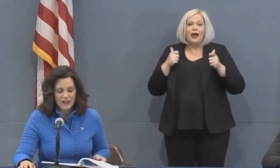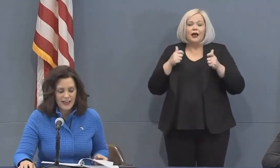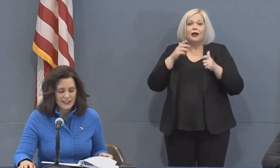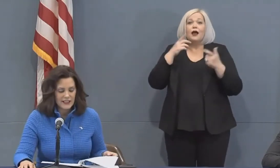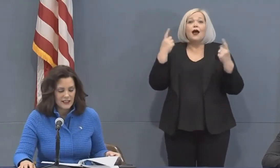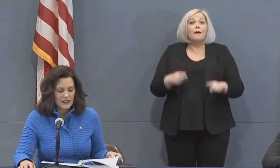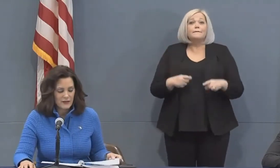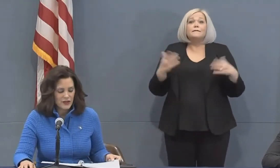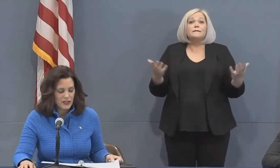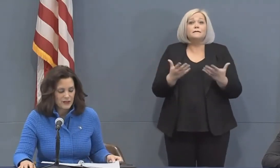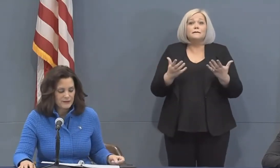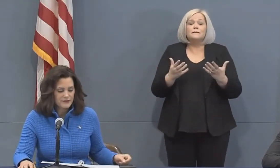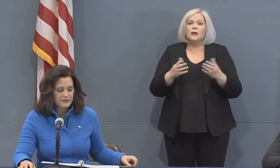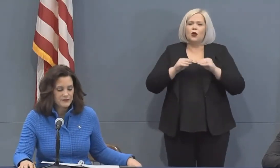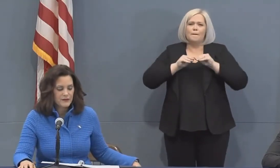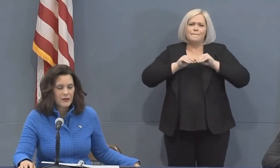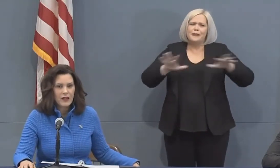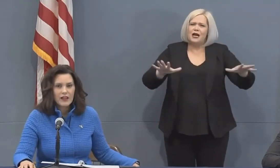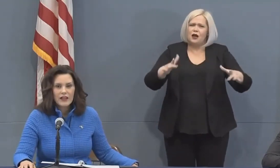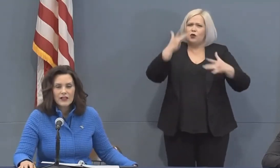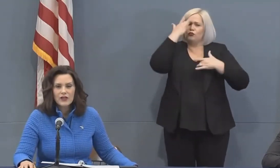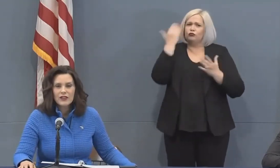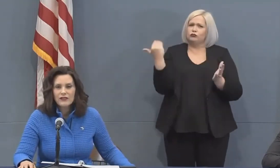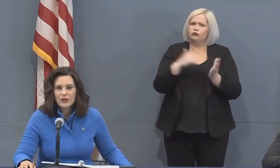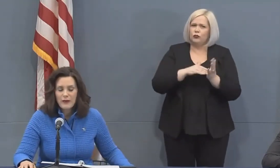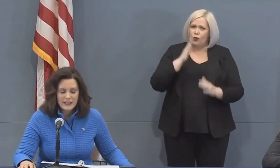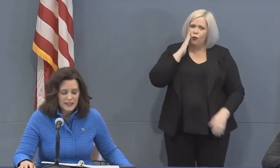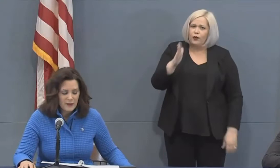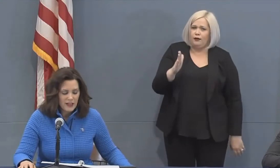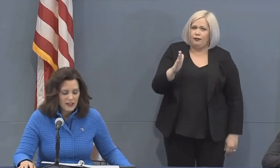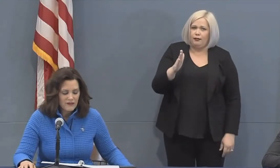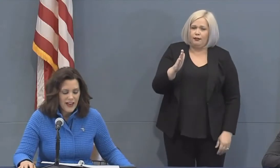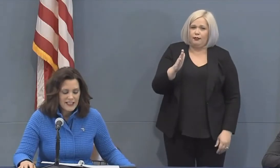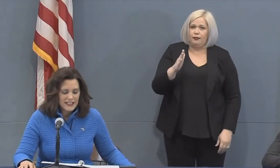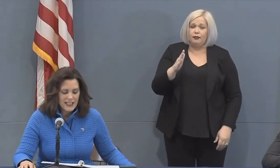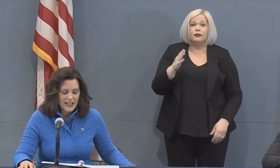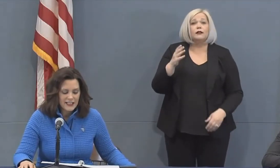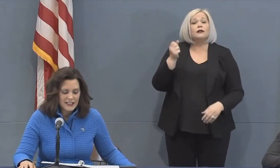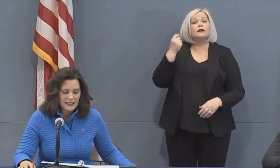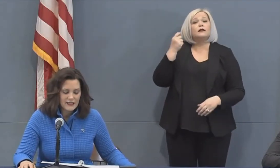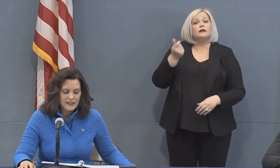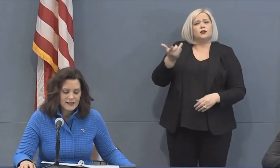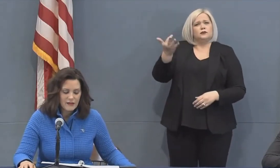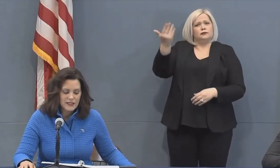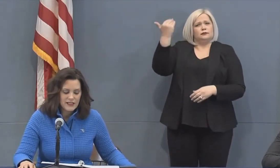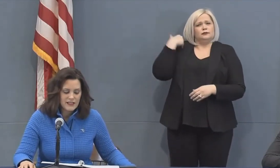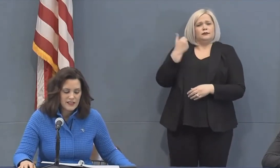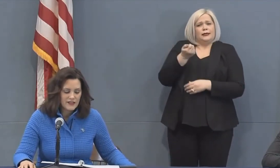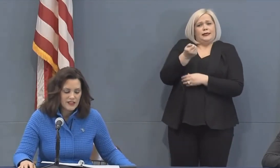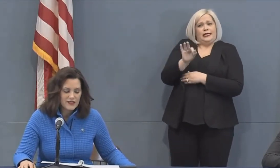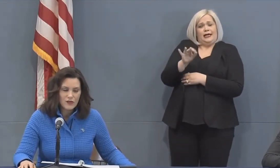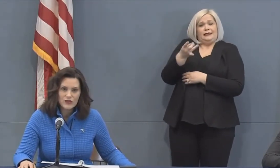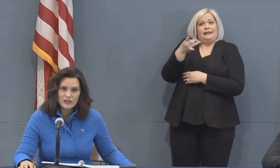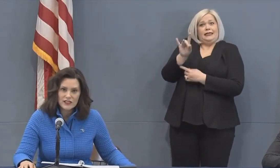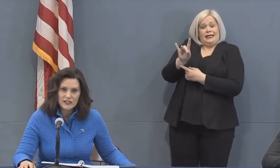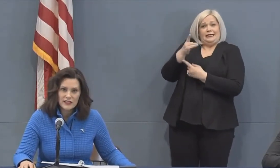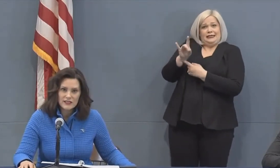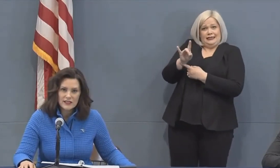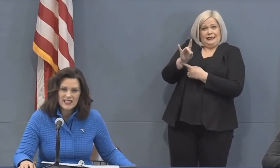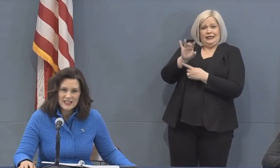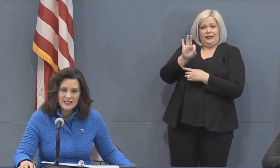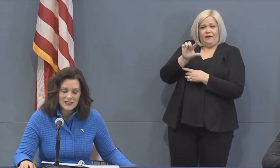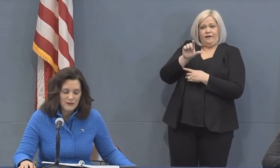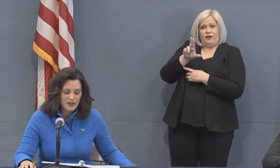wave of COVID-19 in Michigan. During the flu pandemic of 1918, some cities lifted social